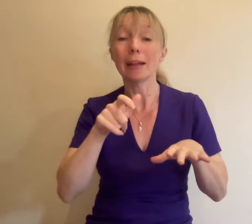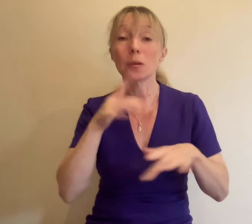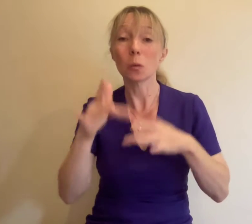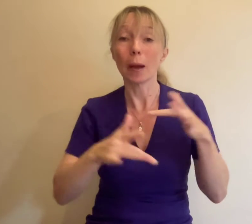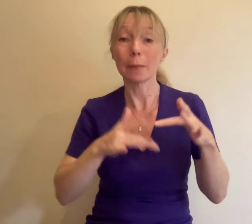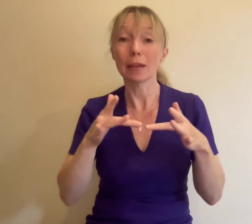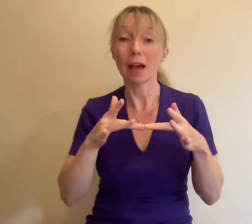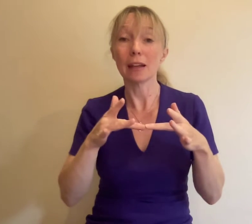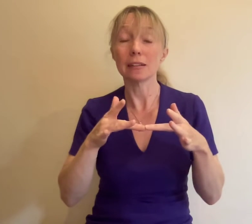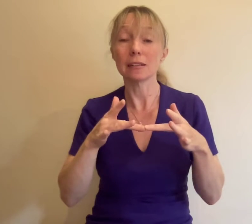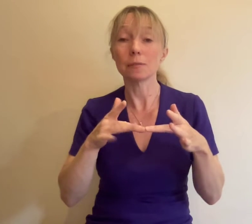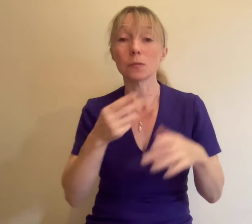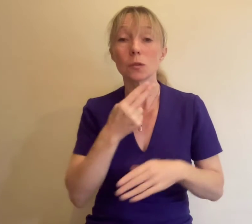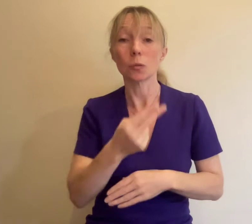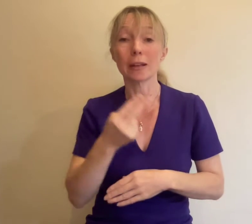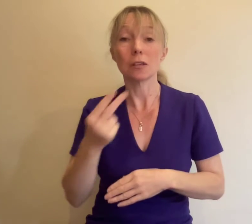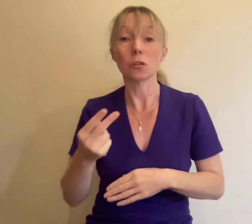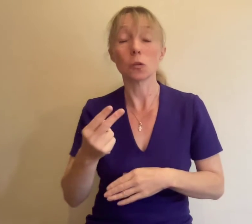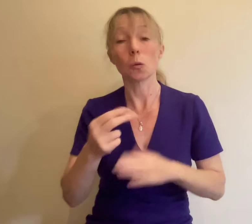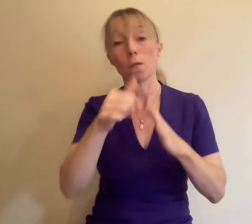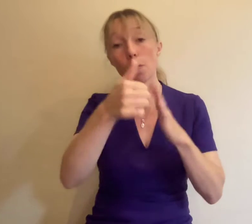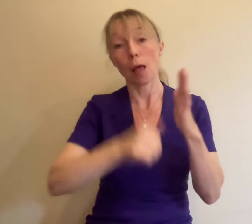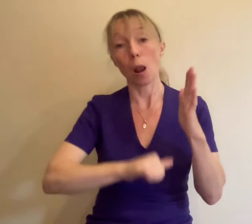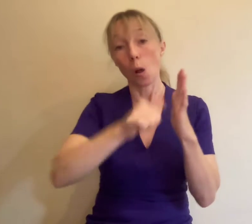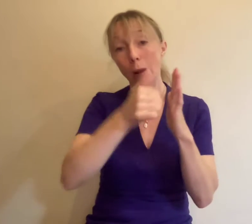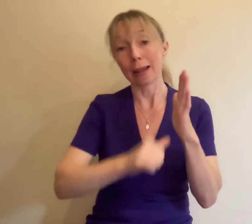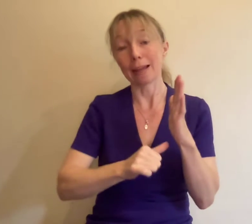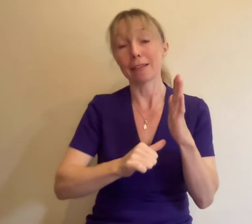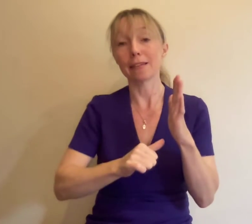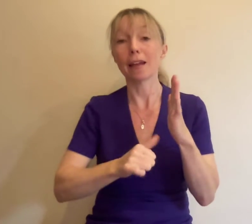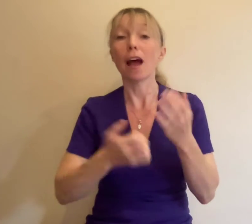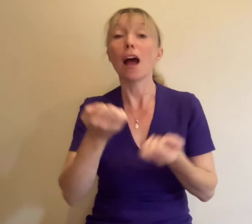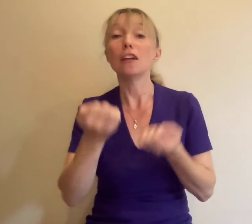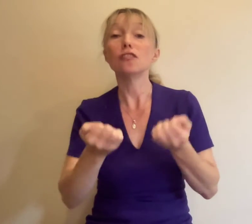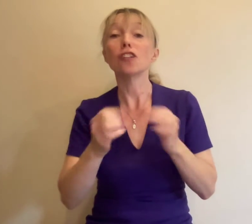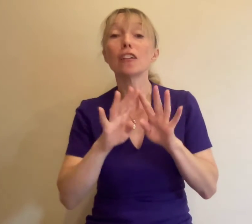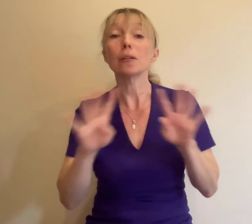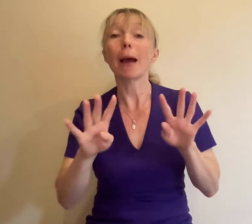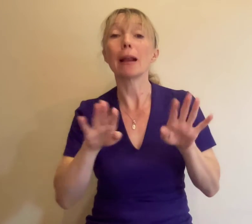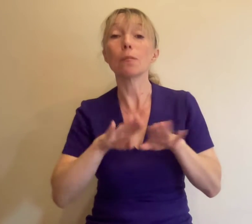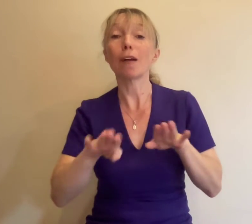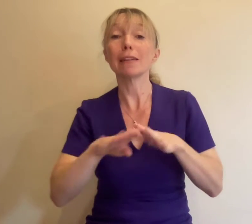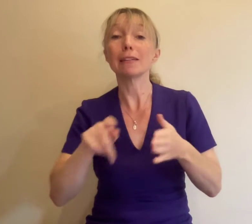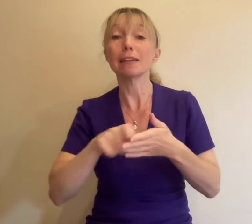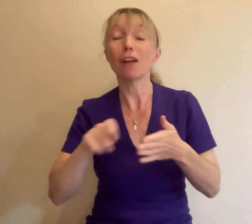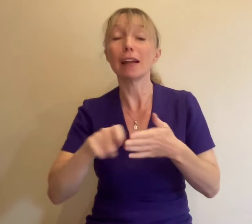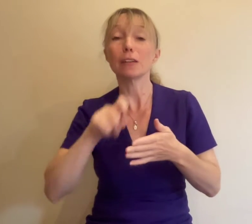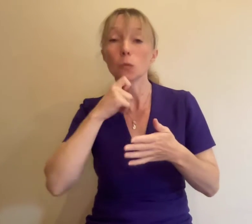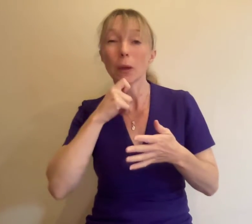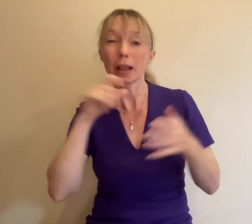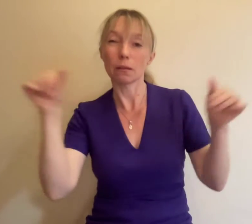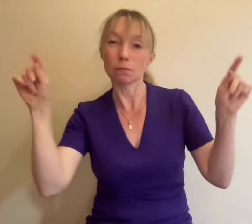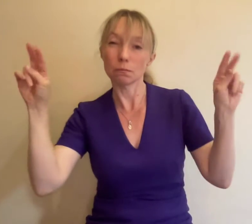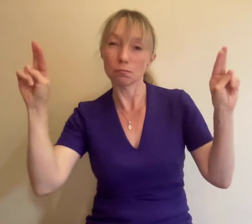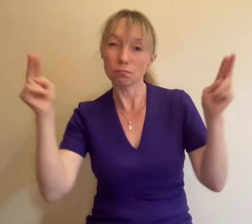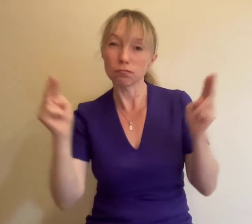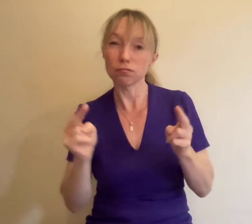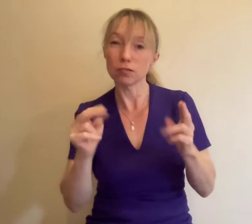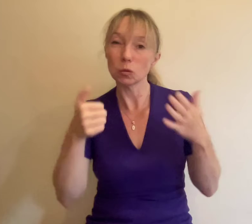From the longlist, a judging panel of practising writers will select a shortlist of six entrants with longlisted writers being given